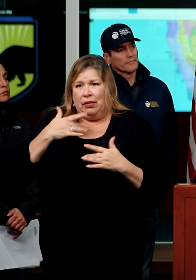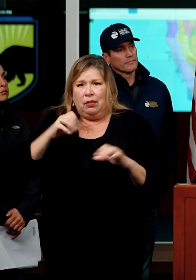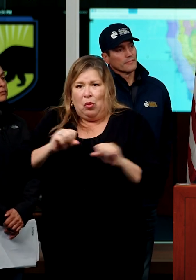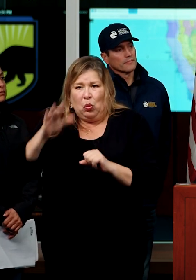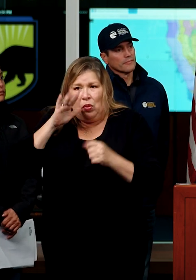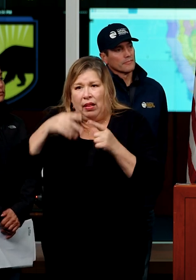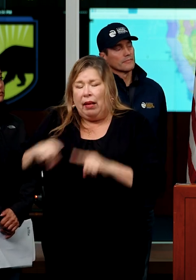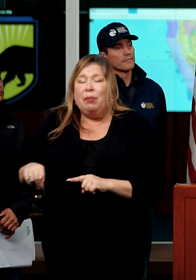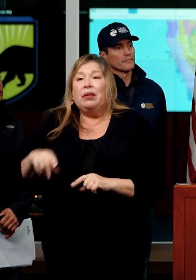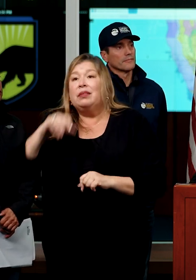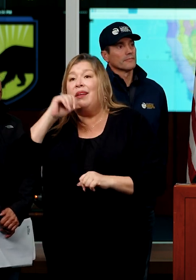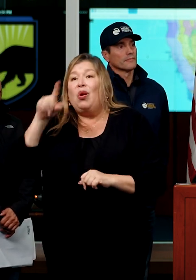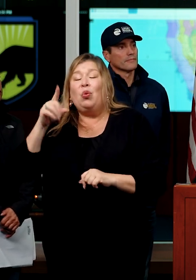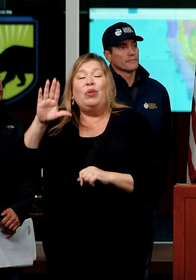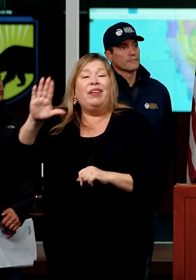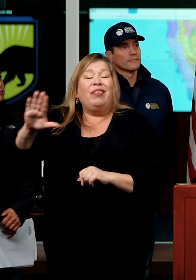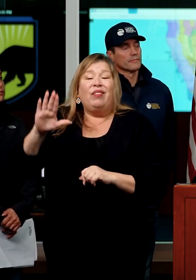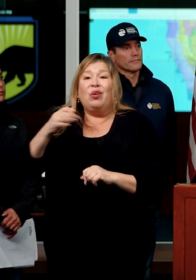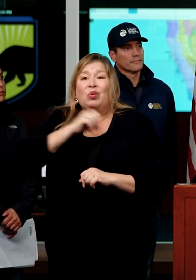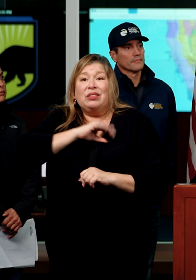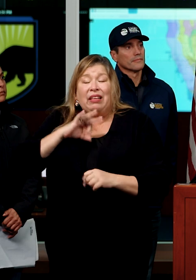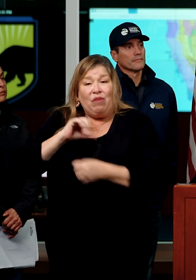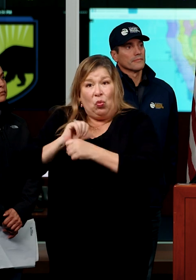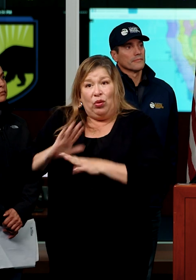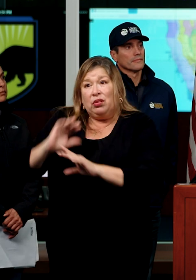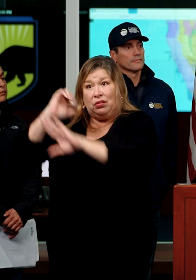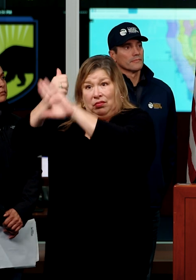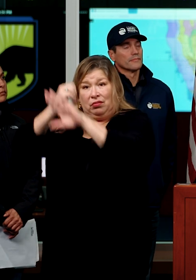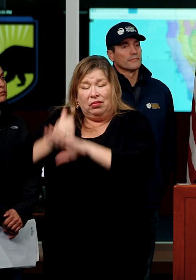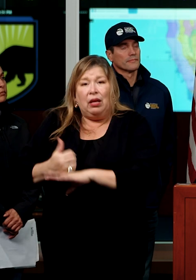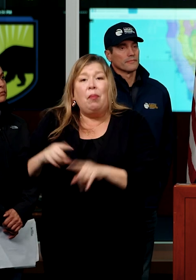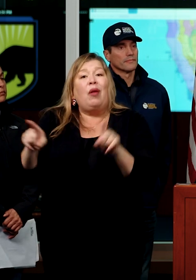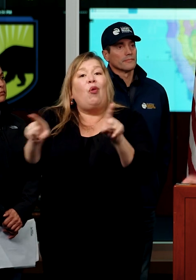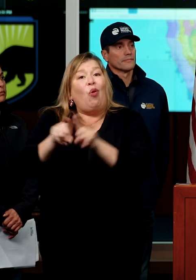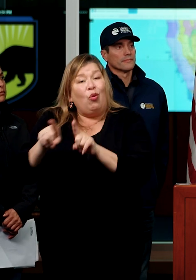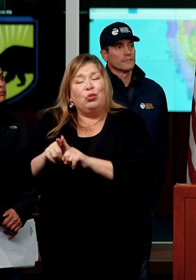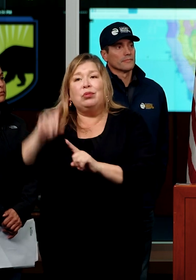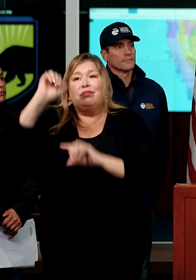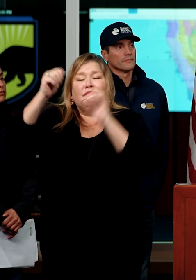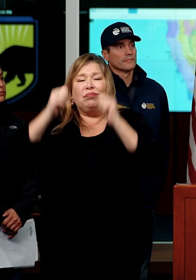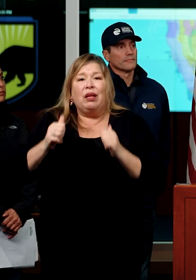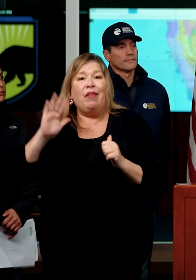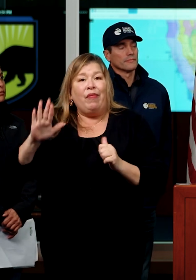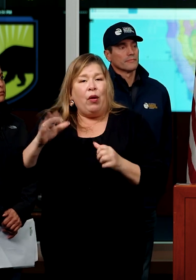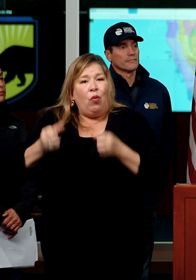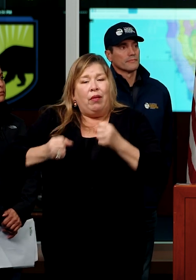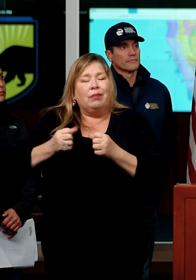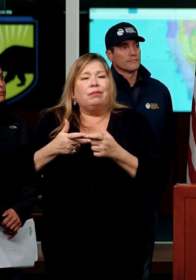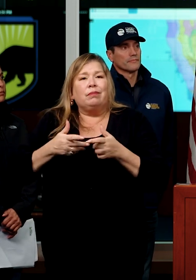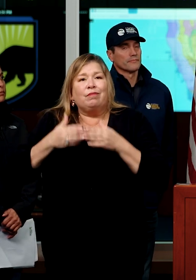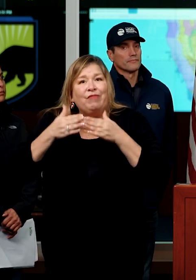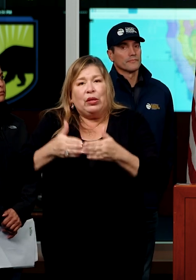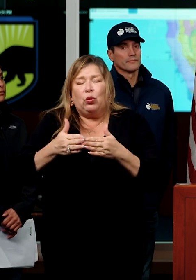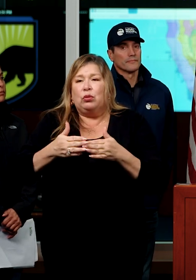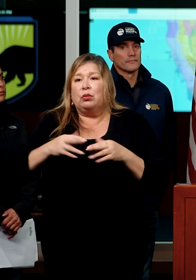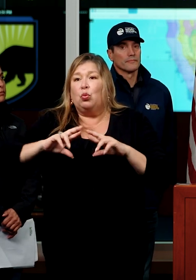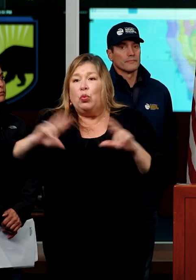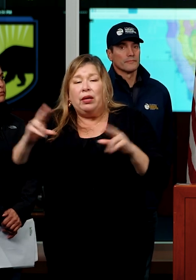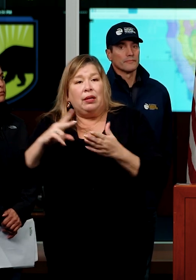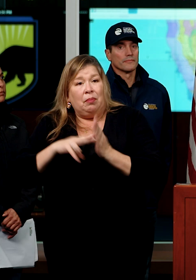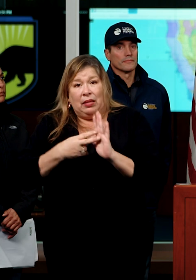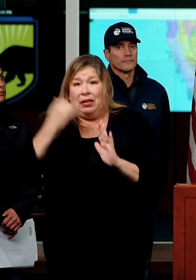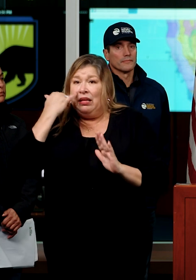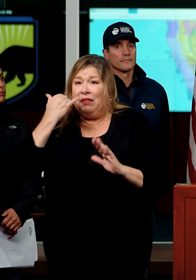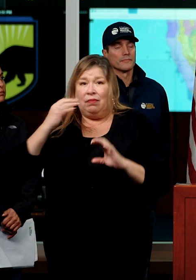just individuals, but hard assets. These 28, uh, vehicles that allow, uh, for supplemental